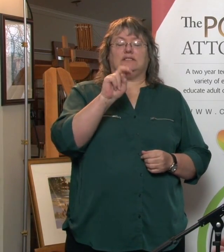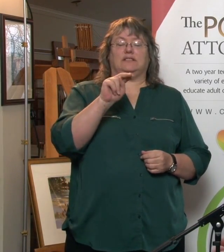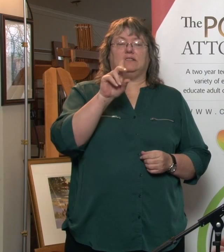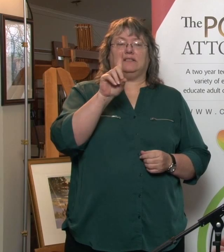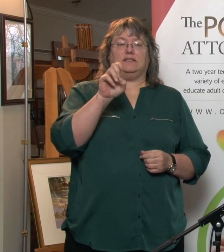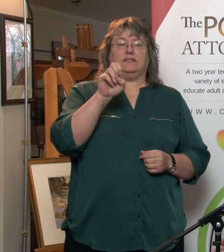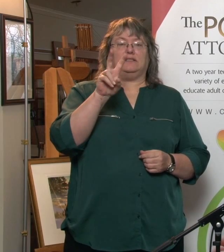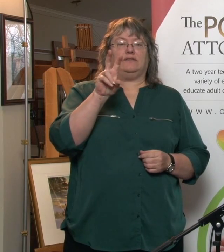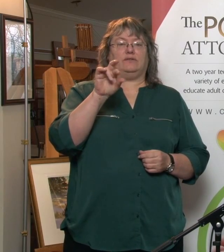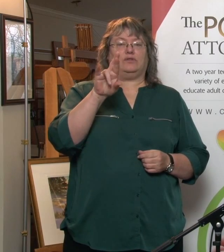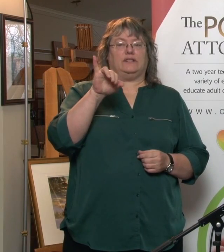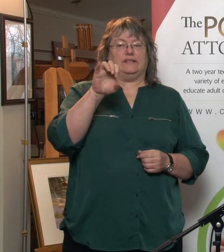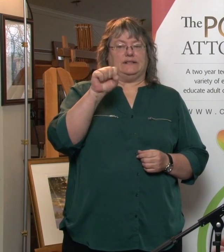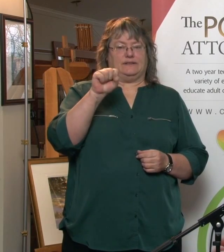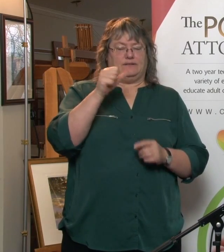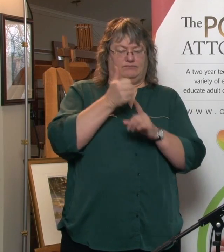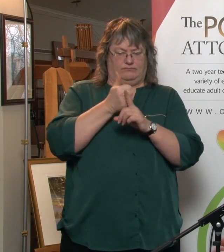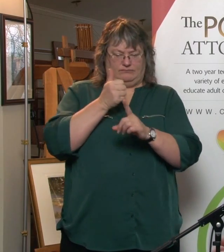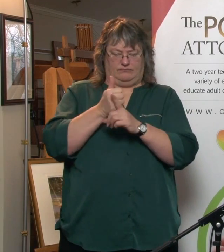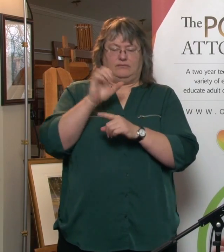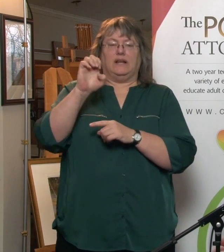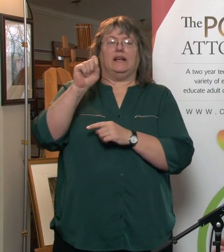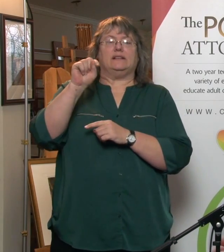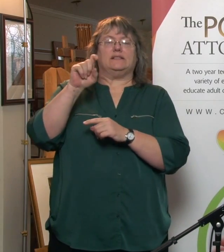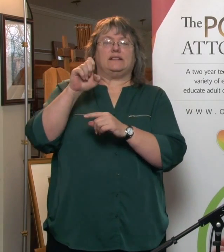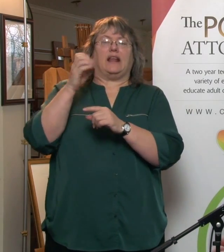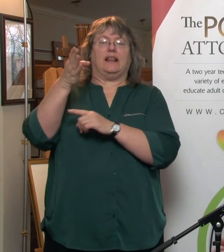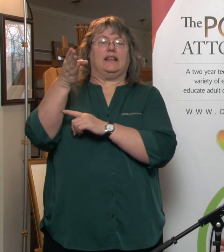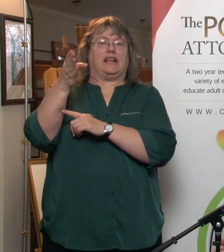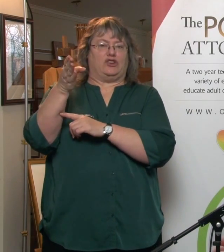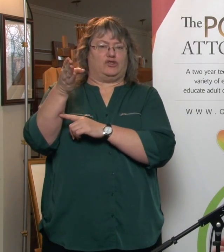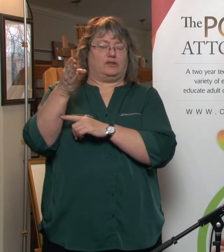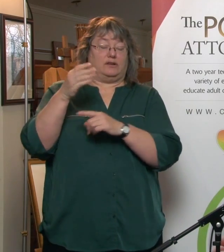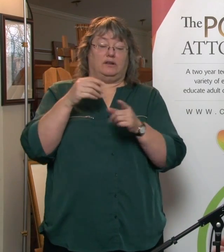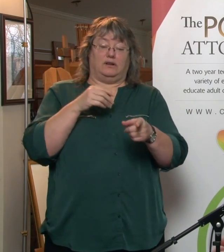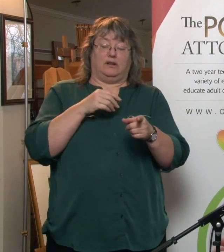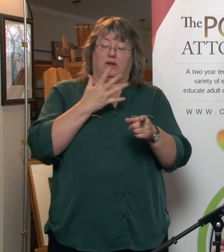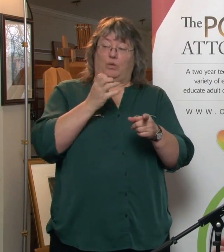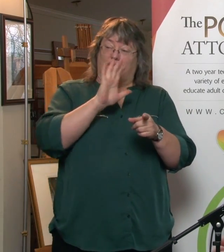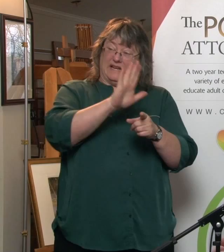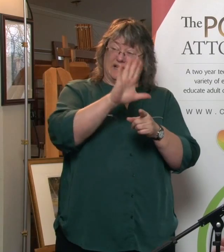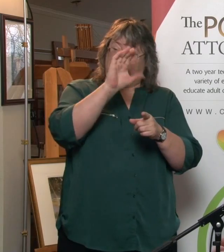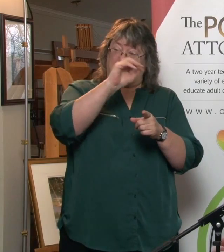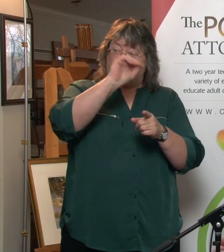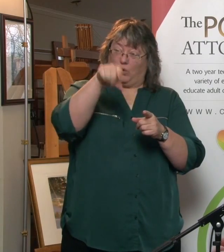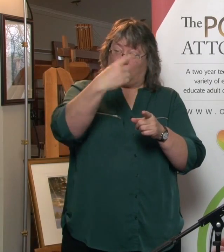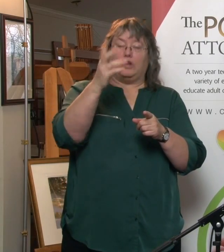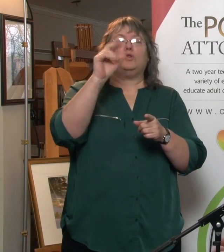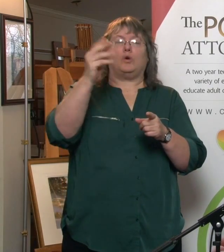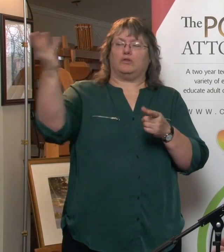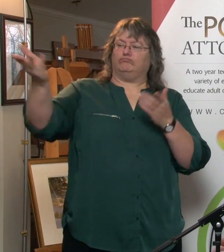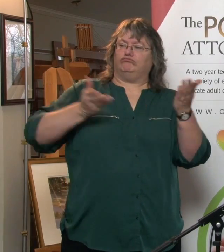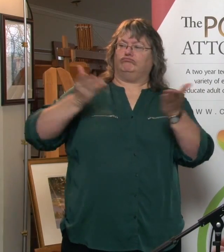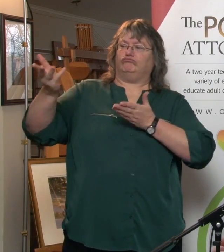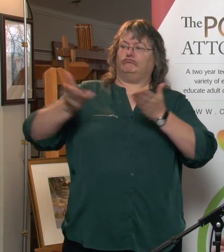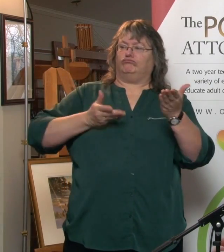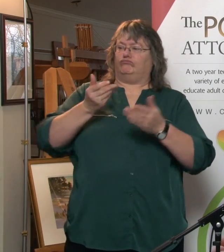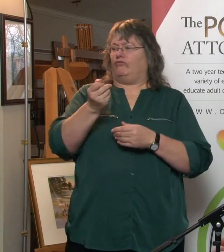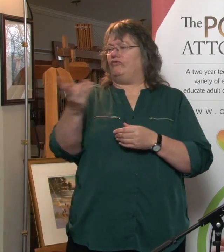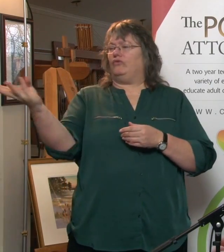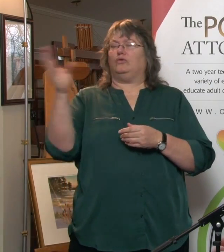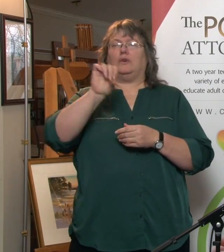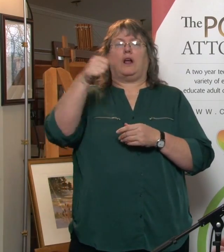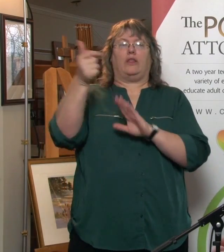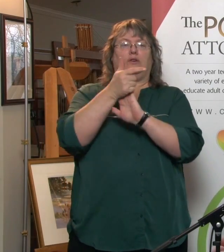estate litigation practices in Toronto, started it. He didn't want it just to be his firm. So he invited, there's a couple of other law